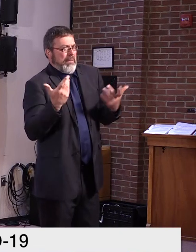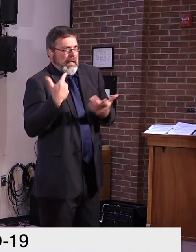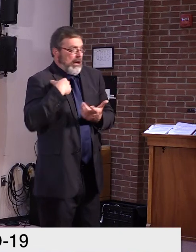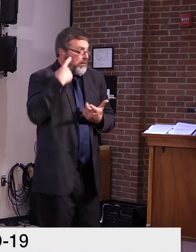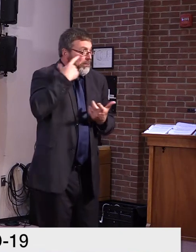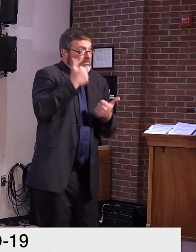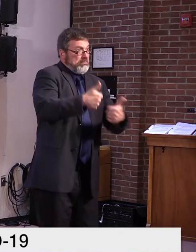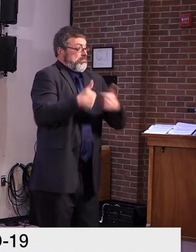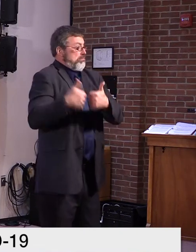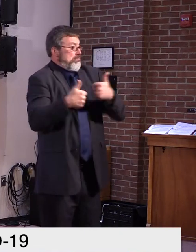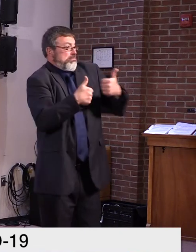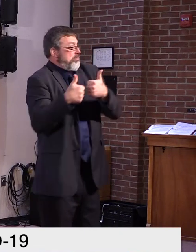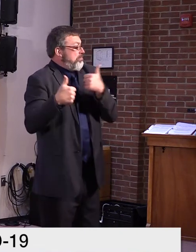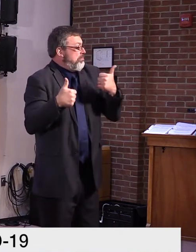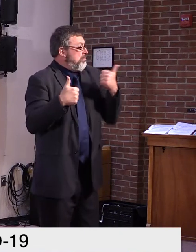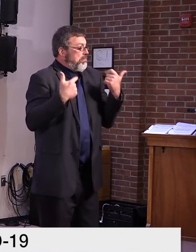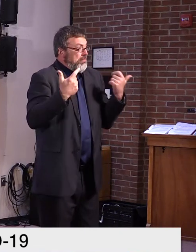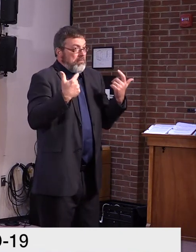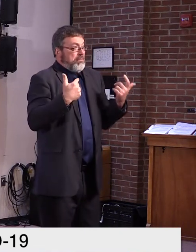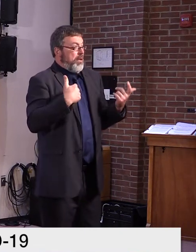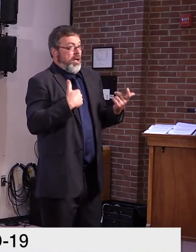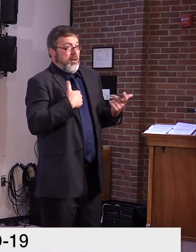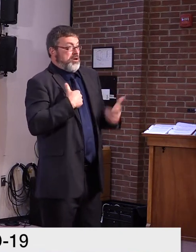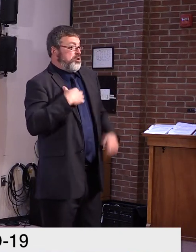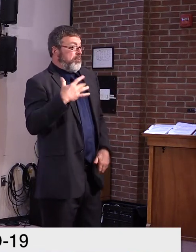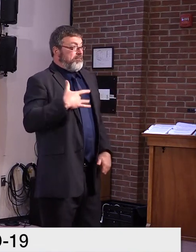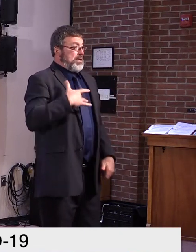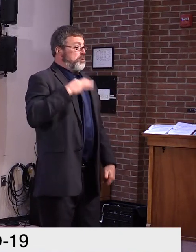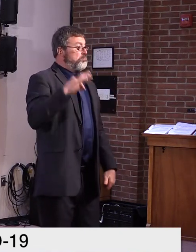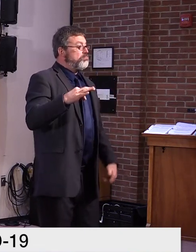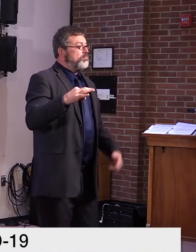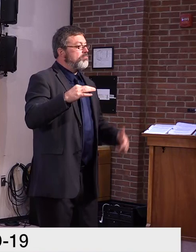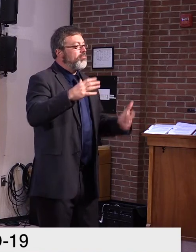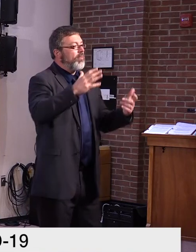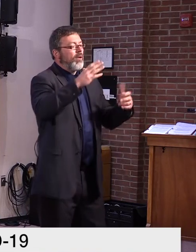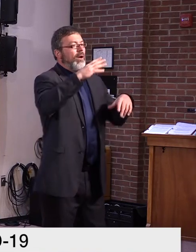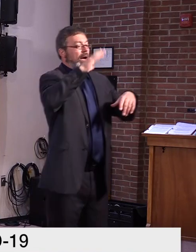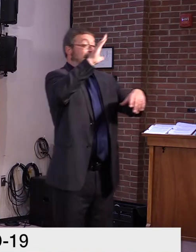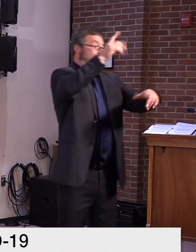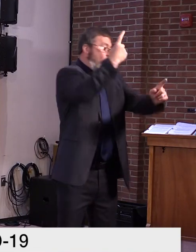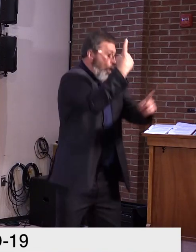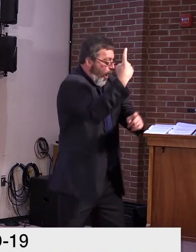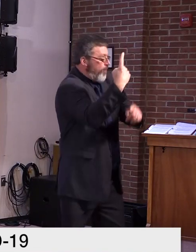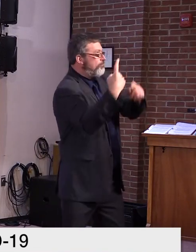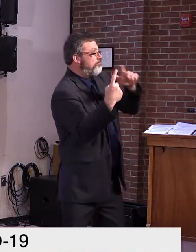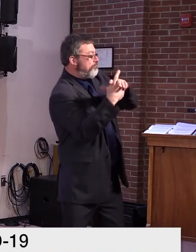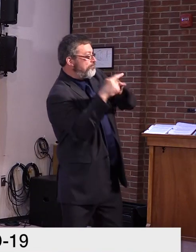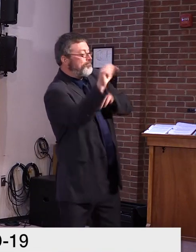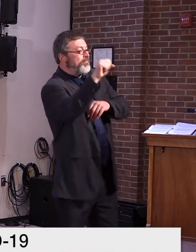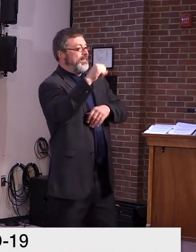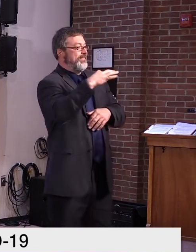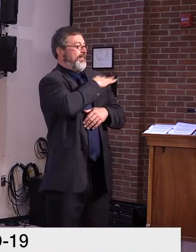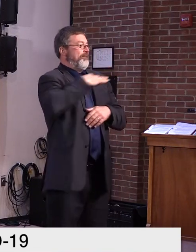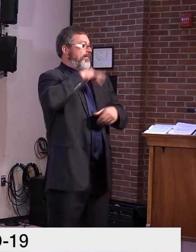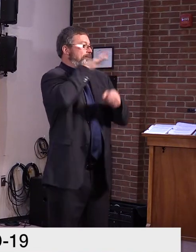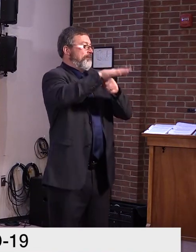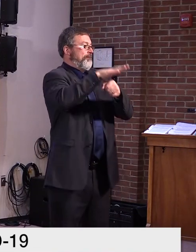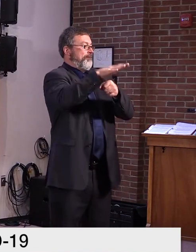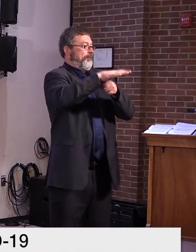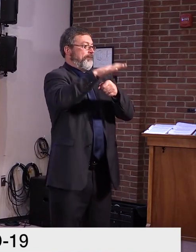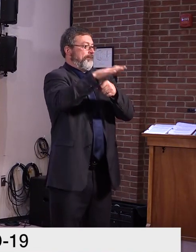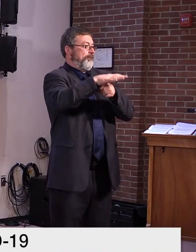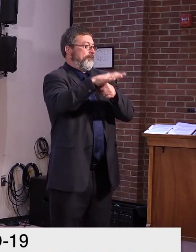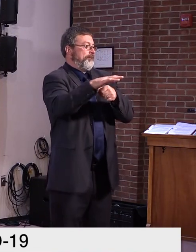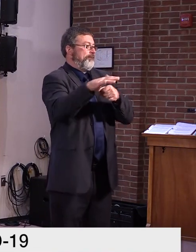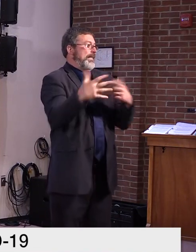you know, we're always looking for staffing, um, as we move forward. Uh, and, and when I talk about staffing, I